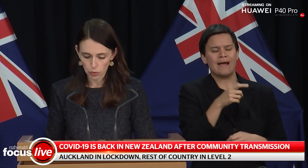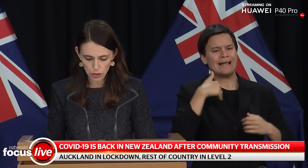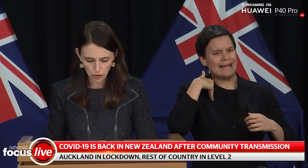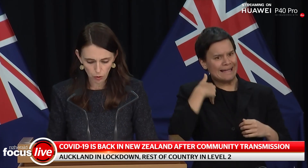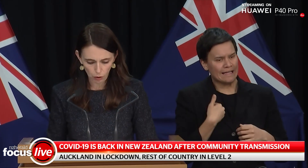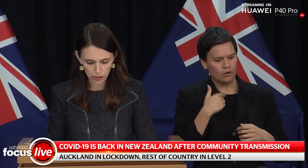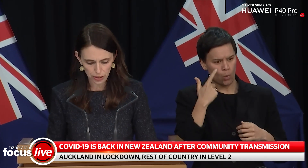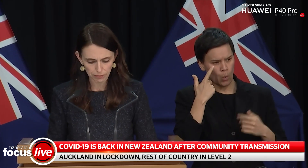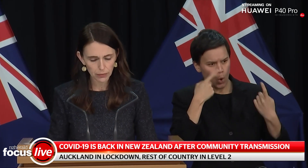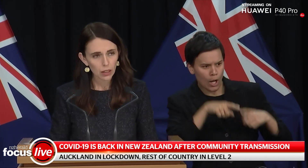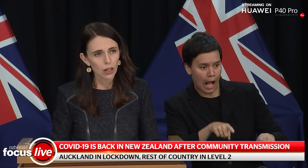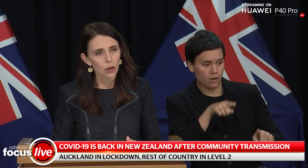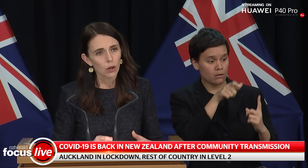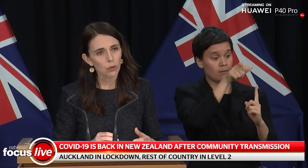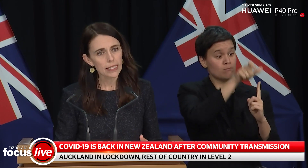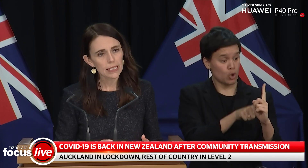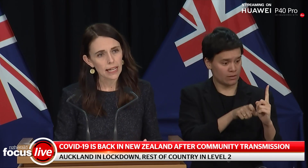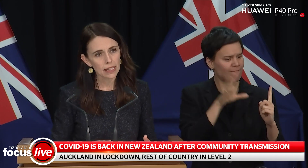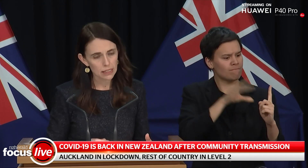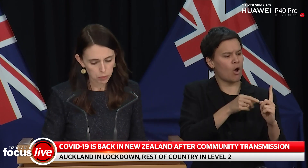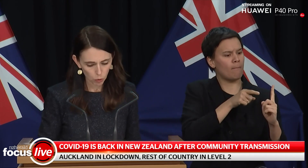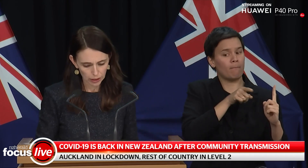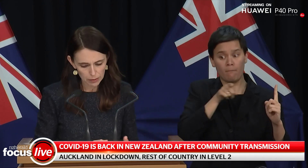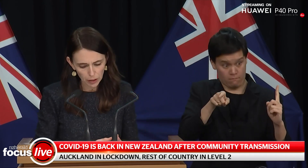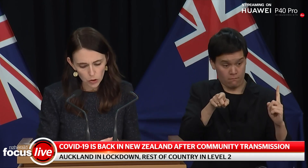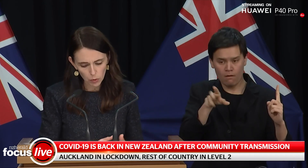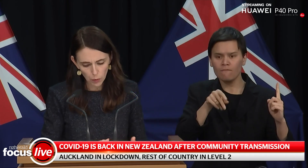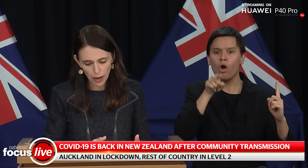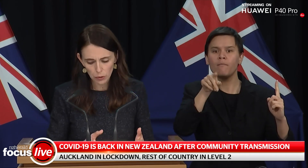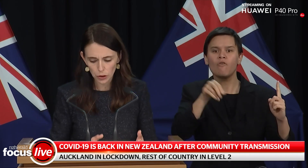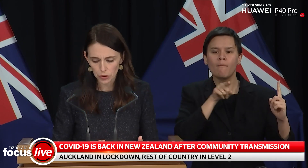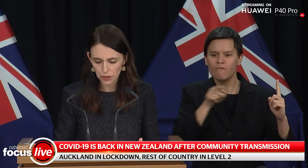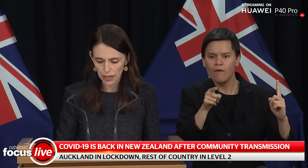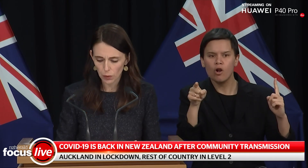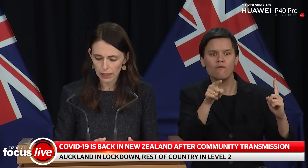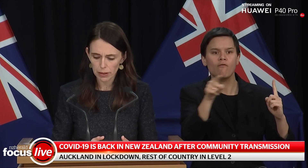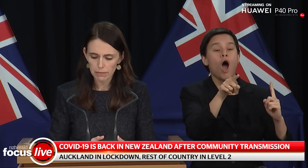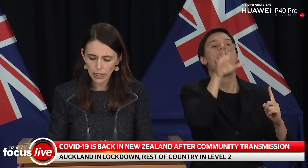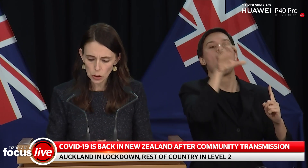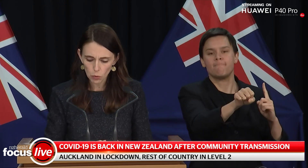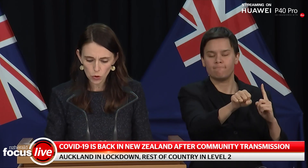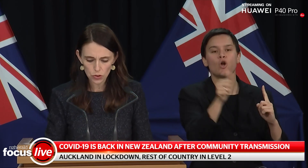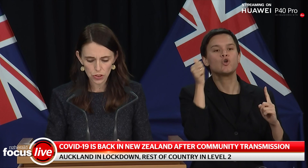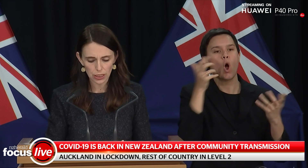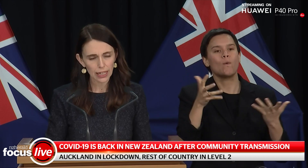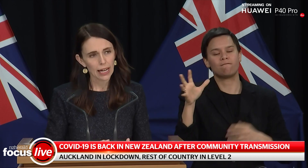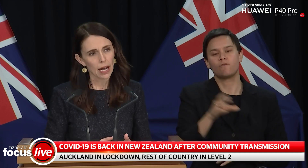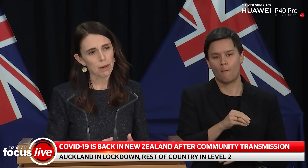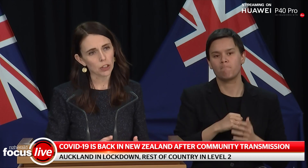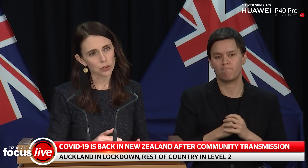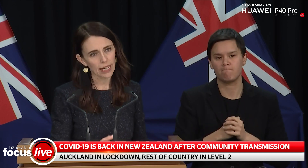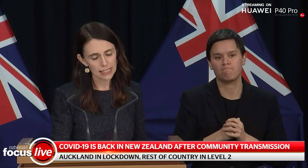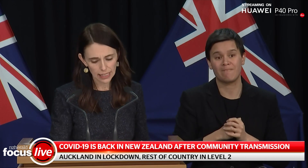to its original origin. The reason that is important is because when we're able to do that we can be much more certain